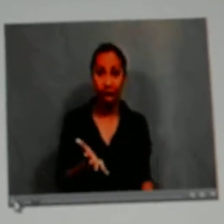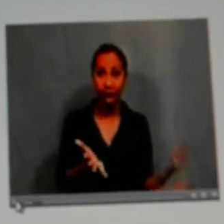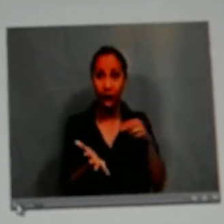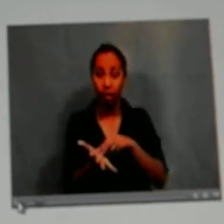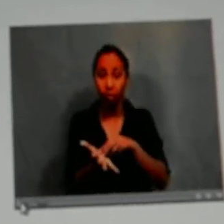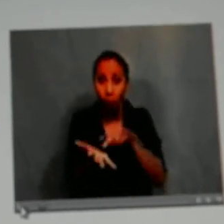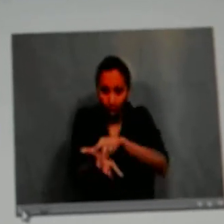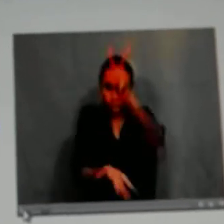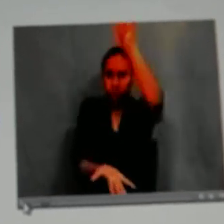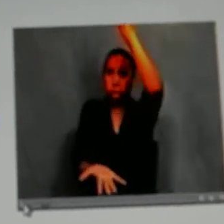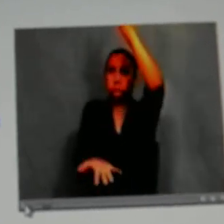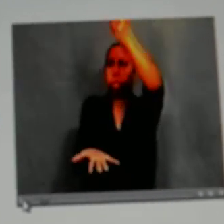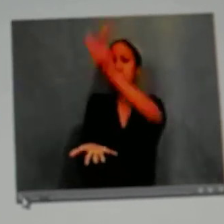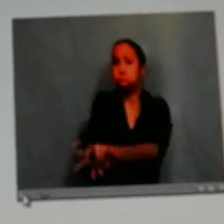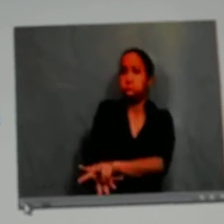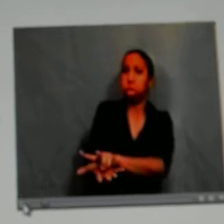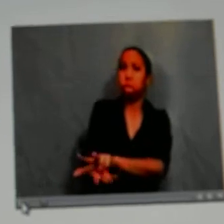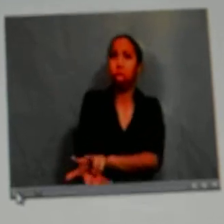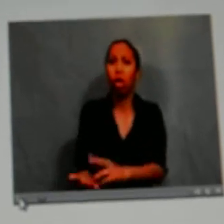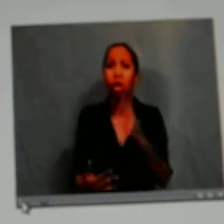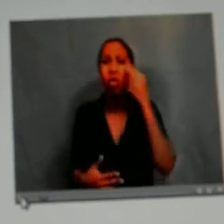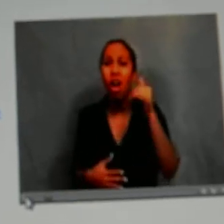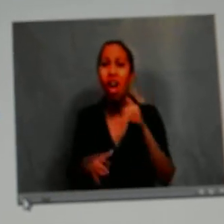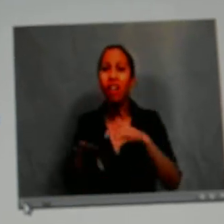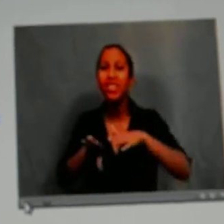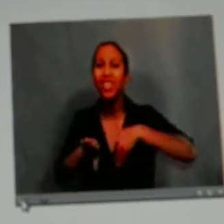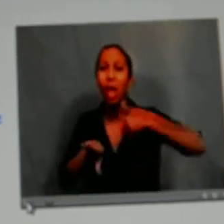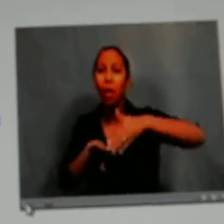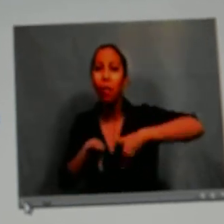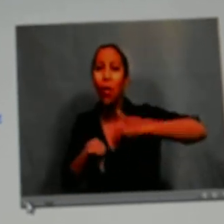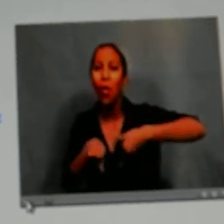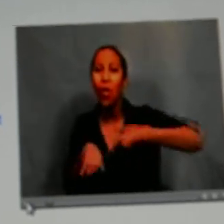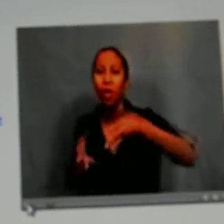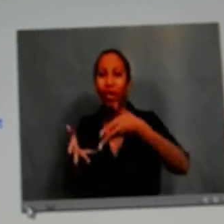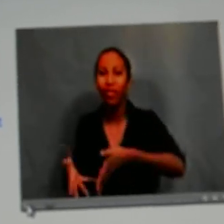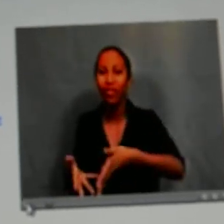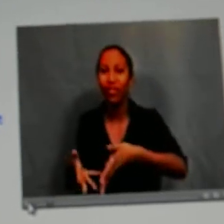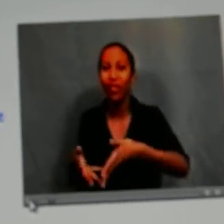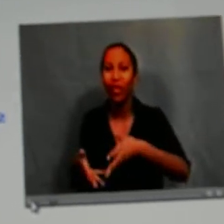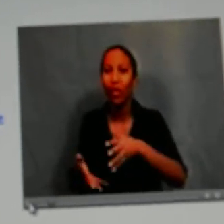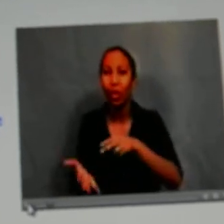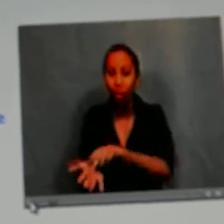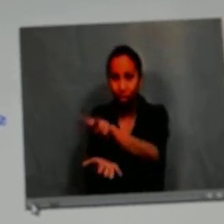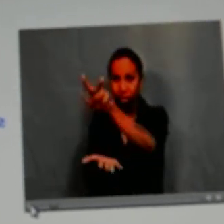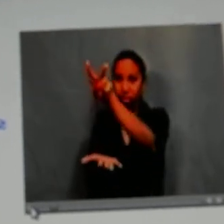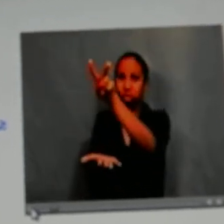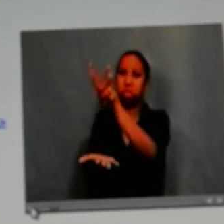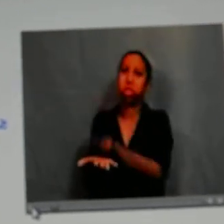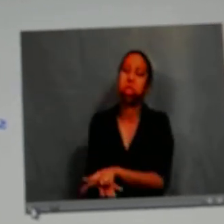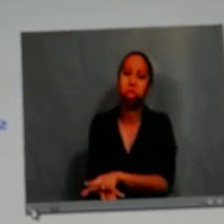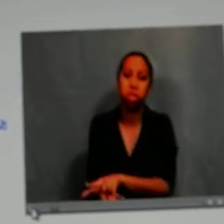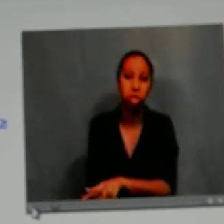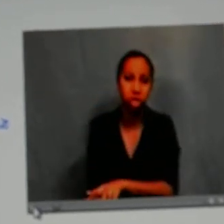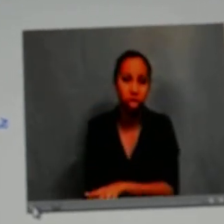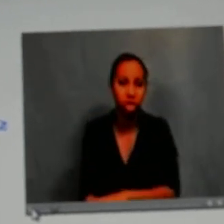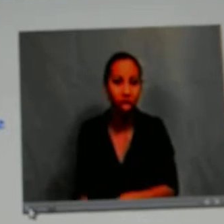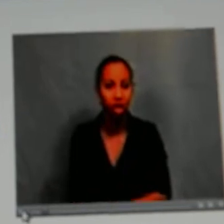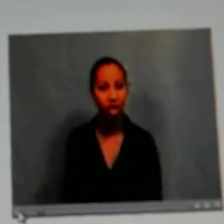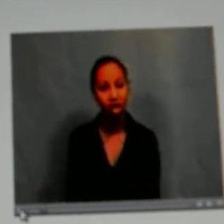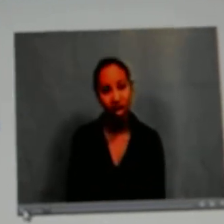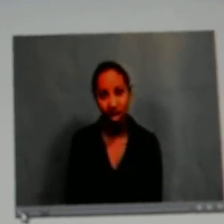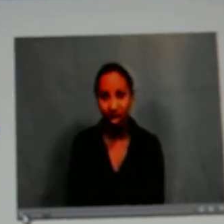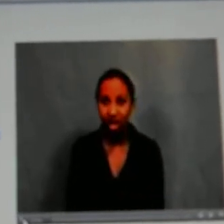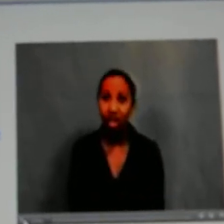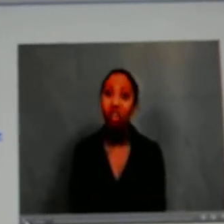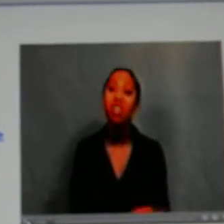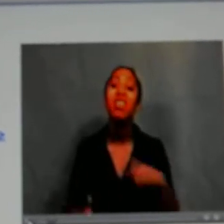So I like, okay, whatever. So I got out of bed and I immediately slipped and fell because I had left my skateboard next to my